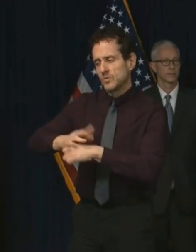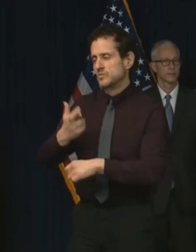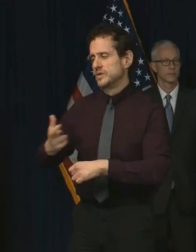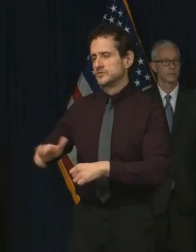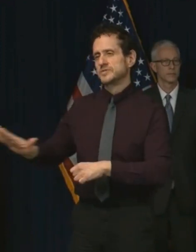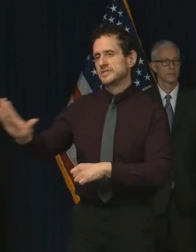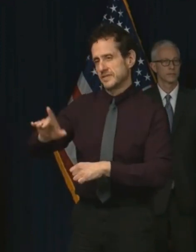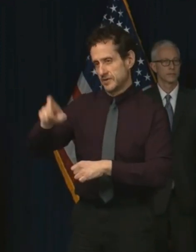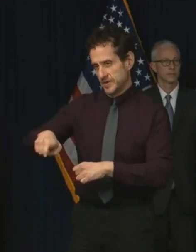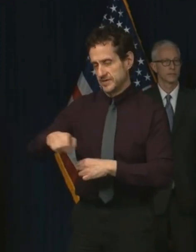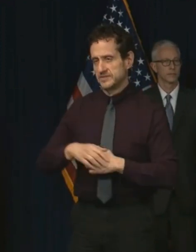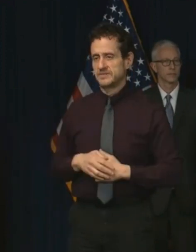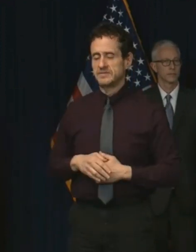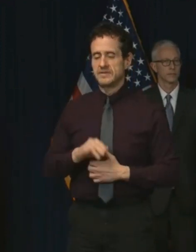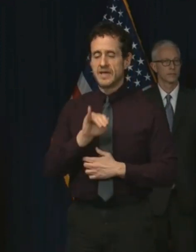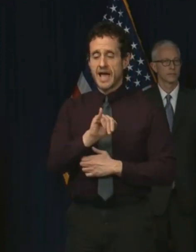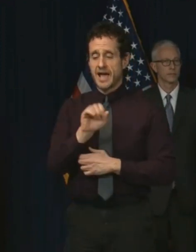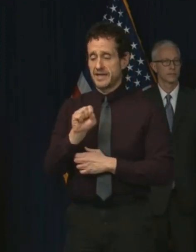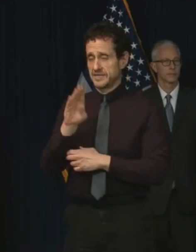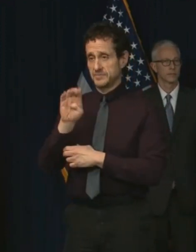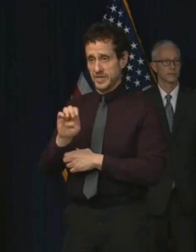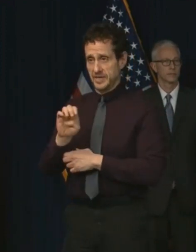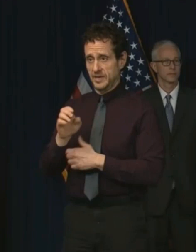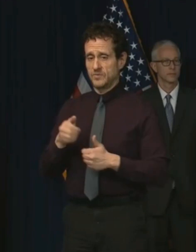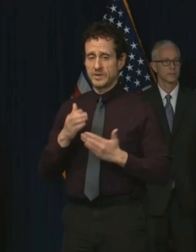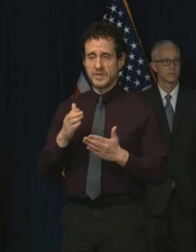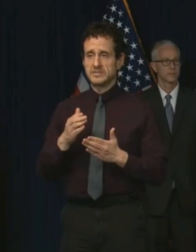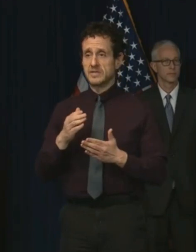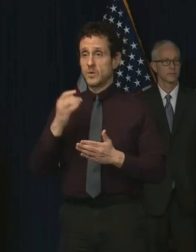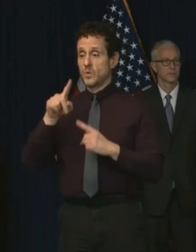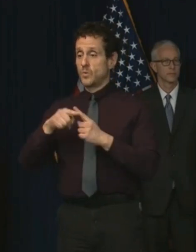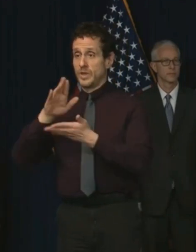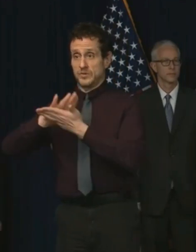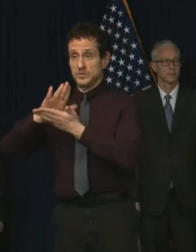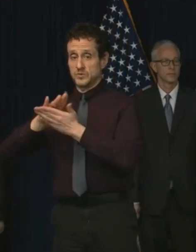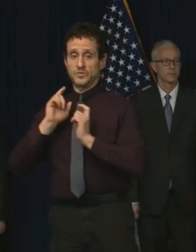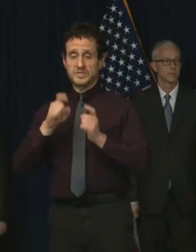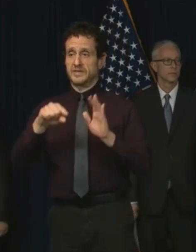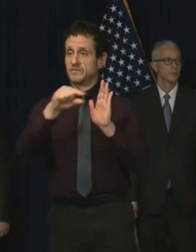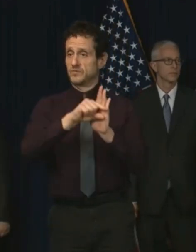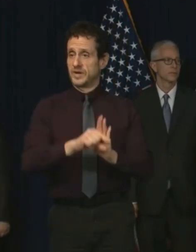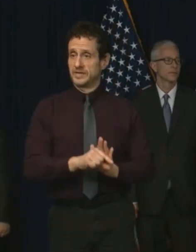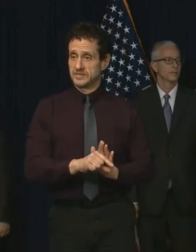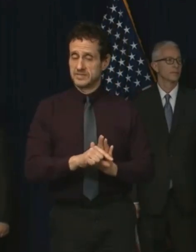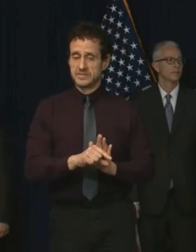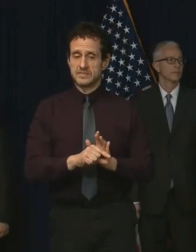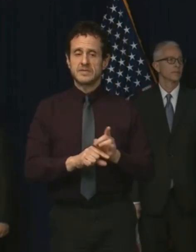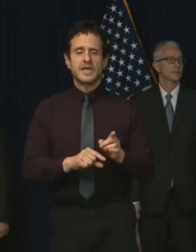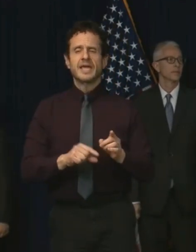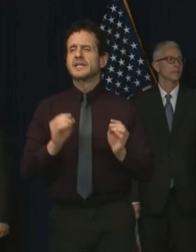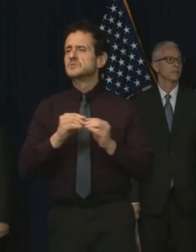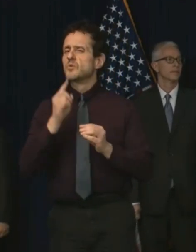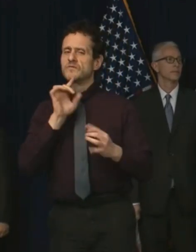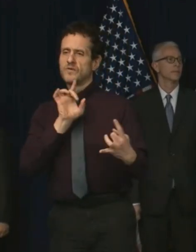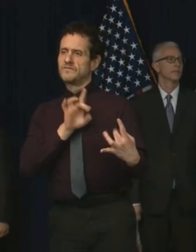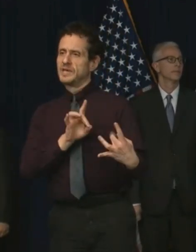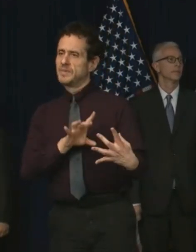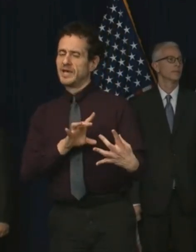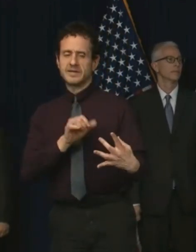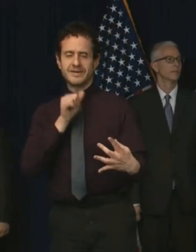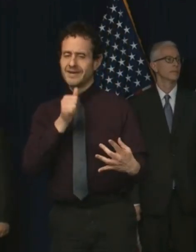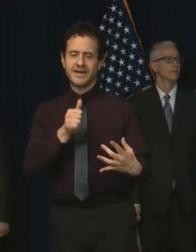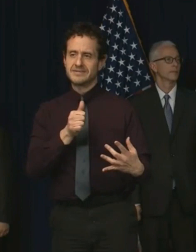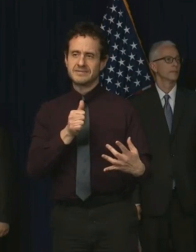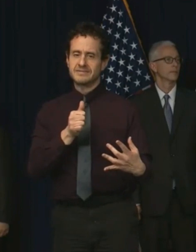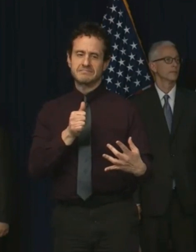needs. ISBE recommends any grades that schools give during this time be used as as feedback and not as an